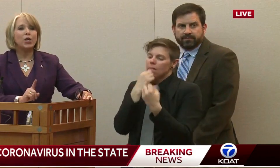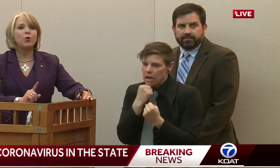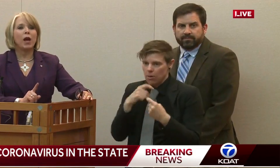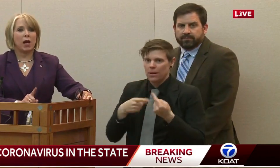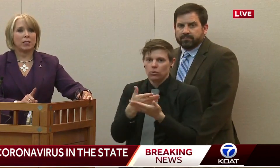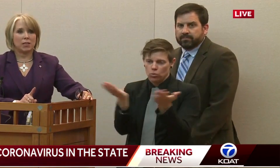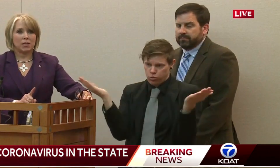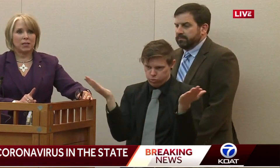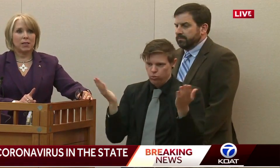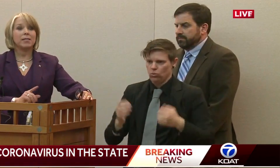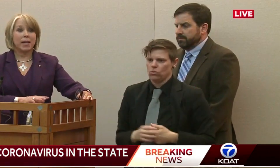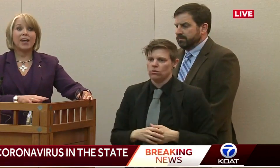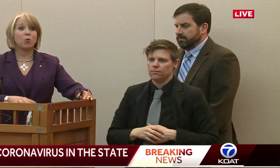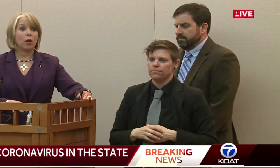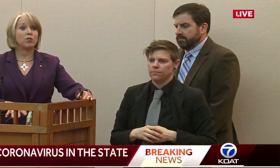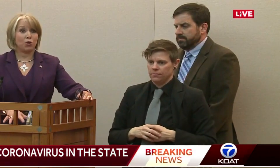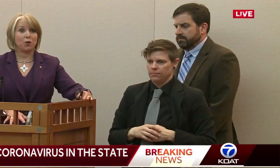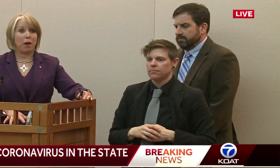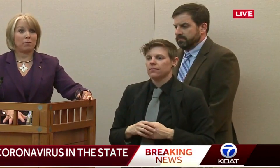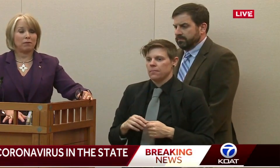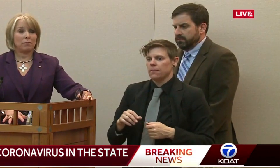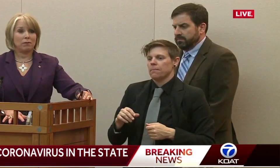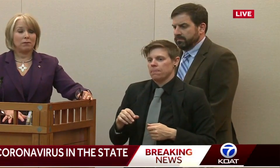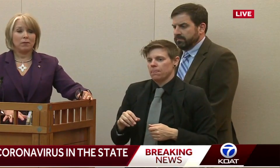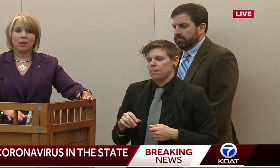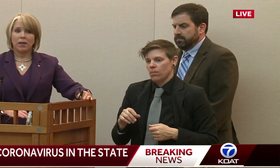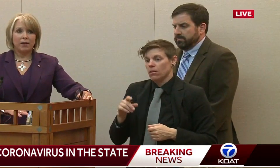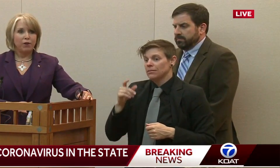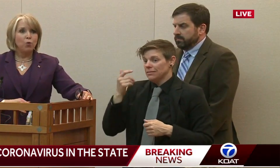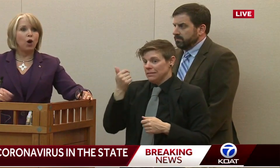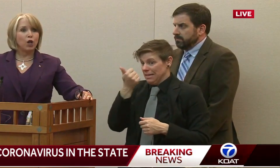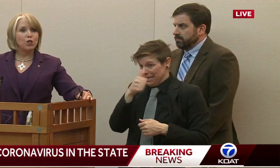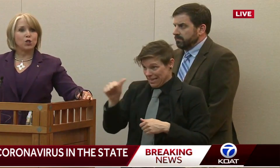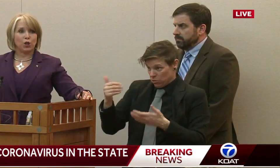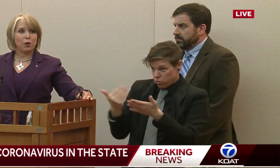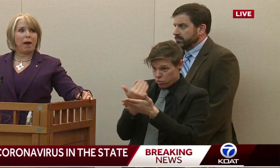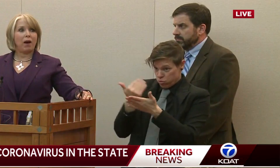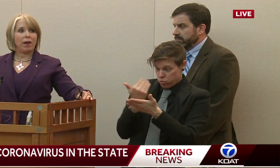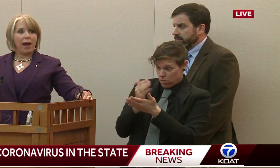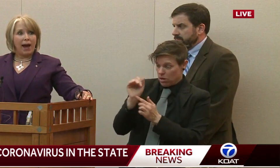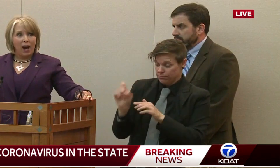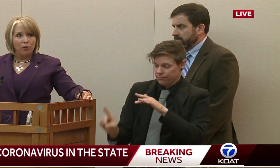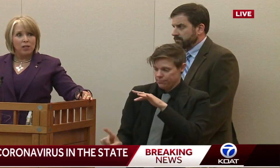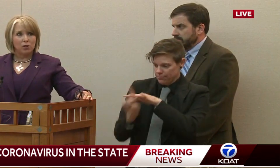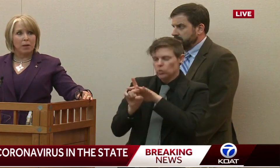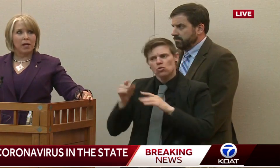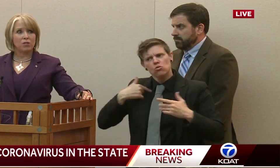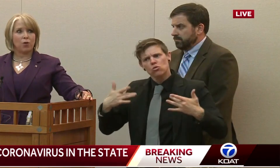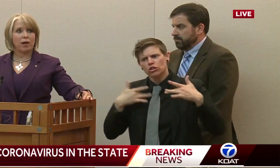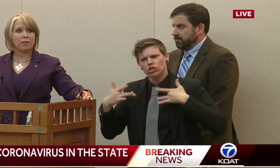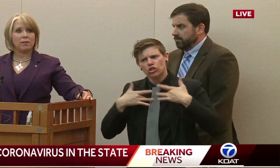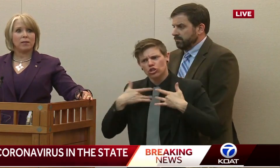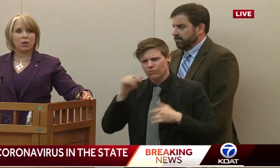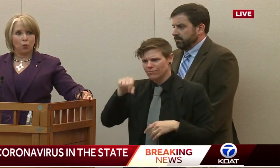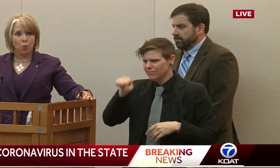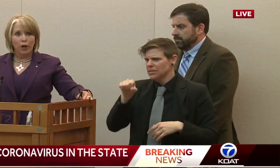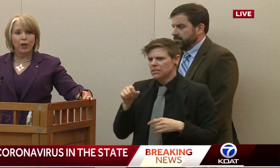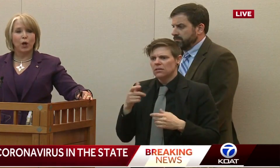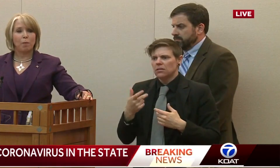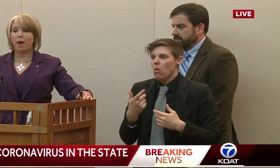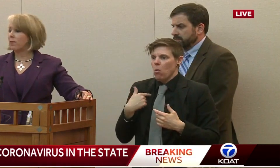Any new case is a case we're concerned about. If you aren't concerned about how these are being contracted,